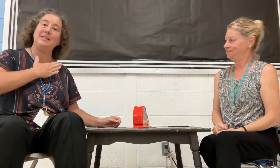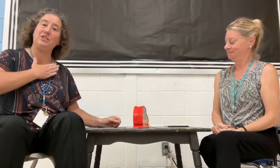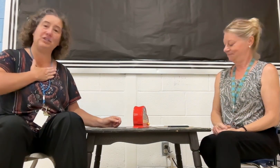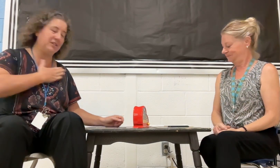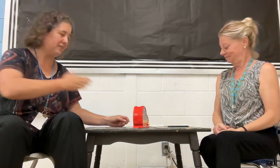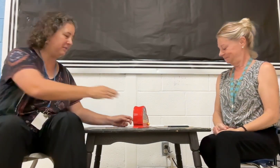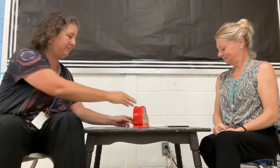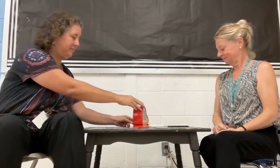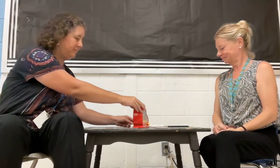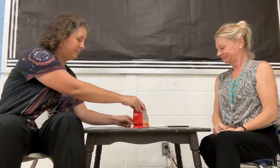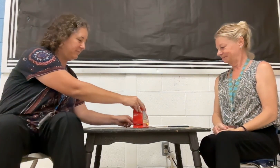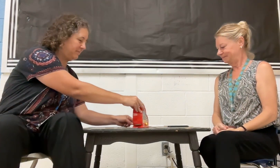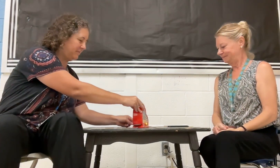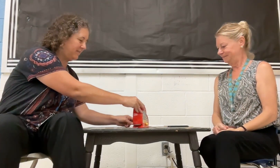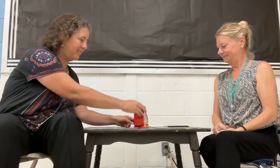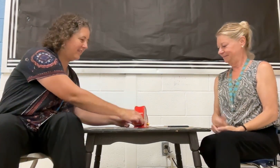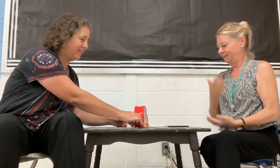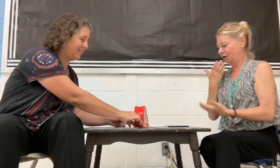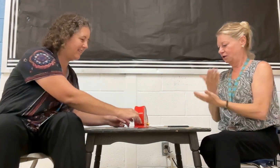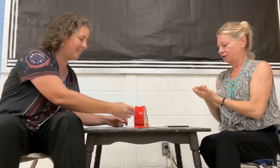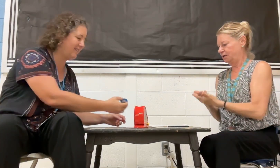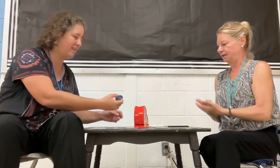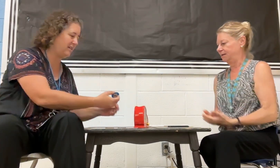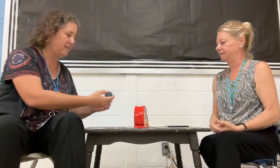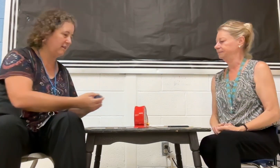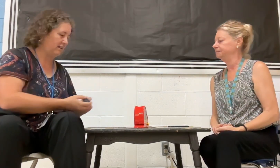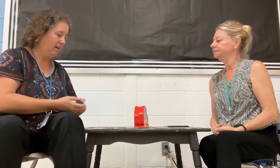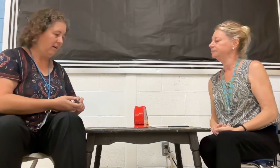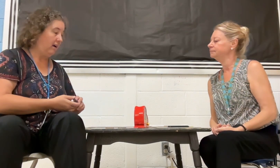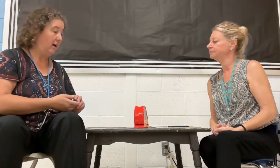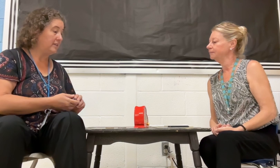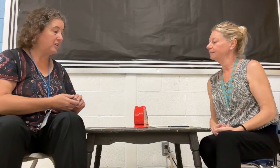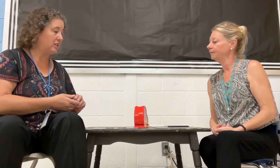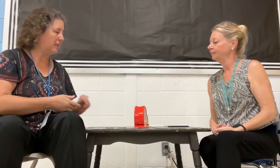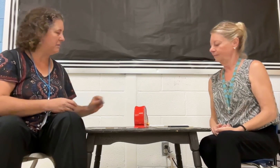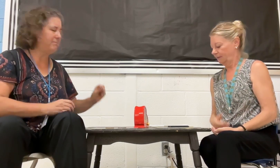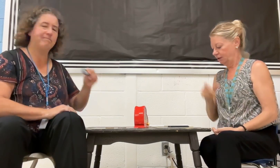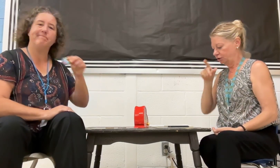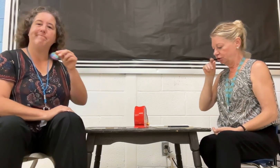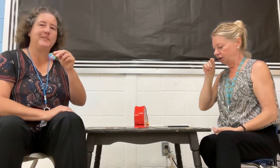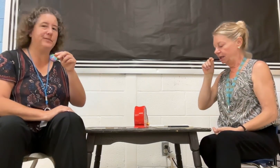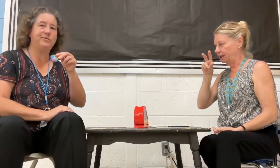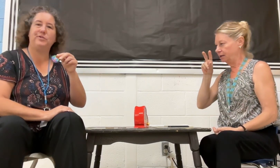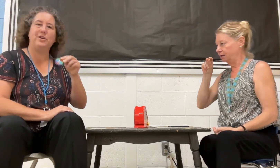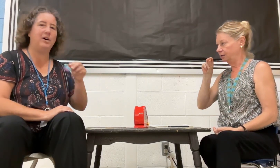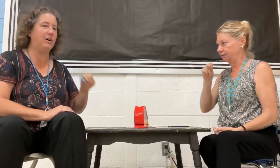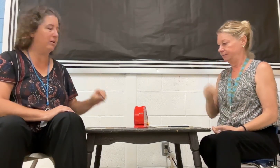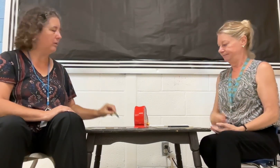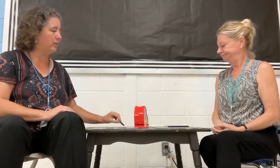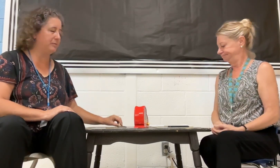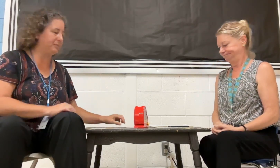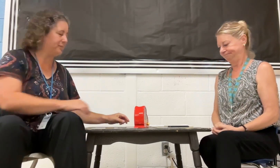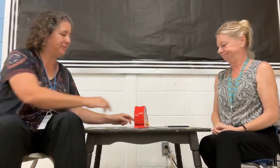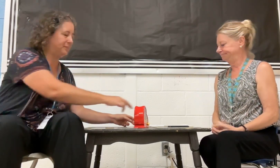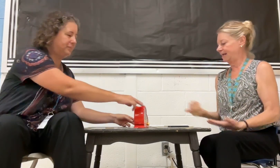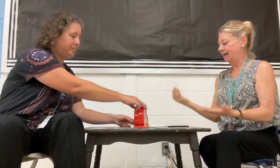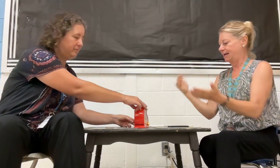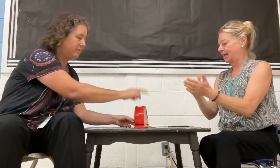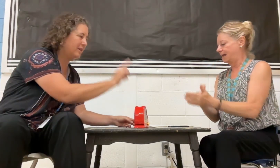turn. Good. A chicken. No. Again.